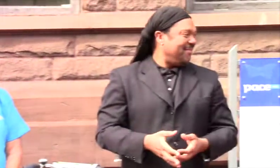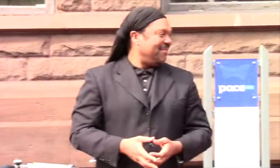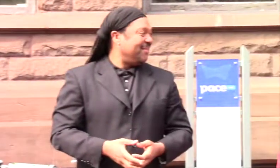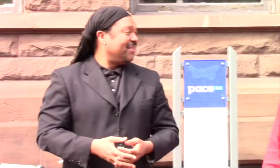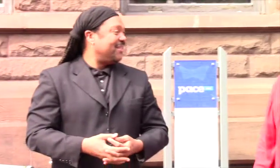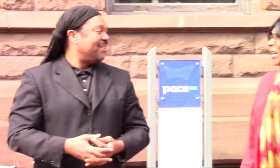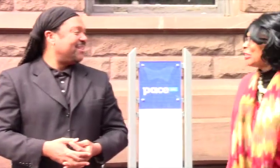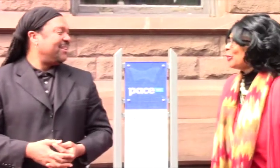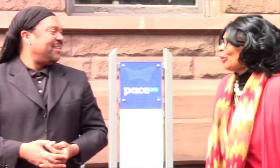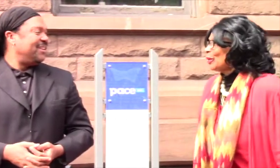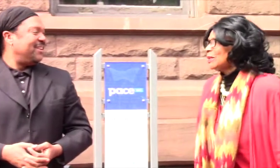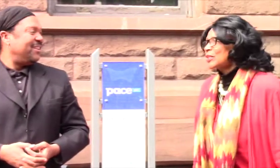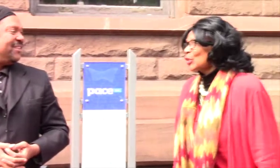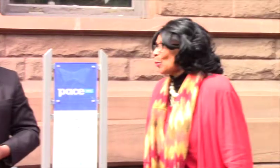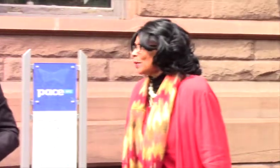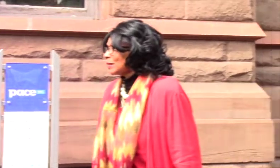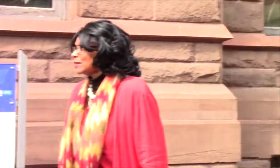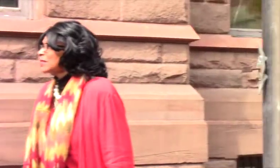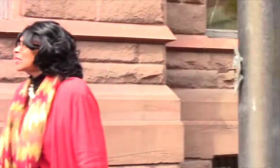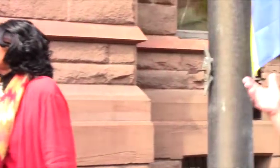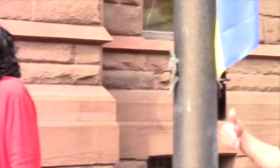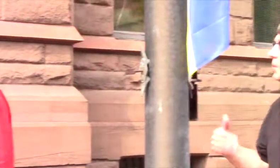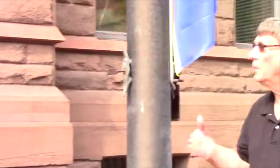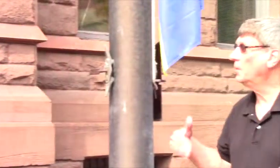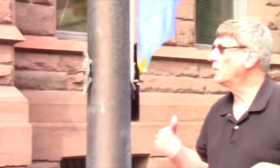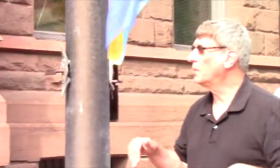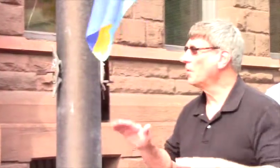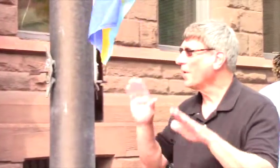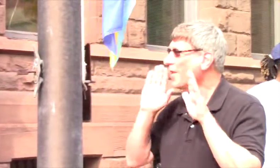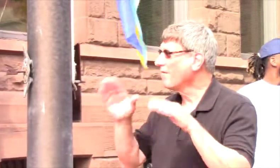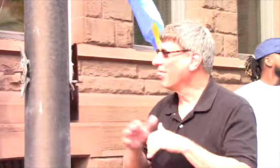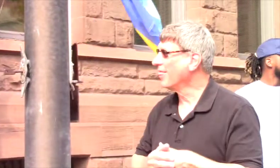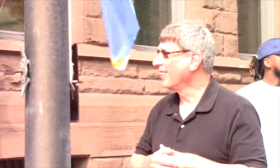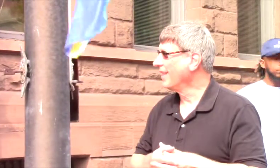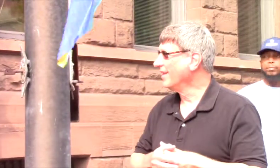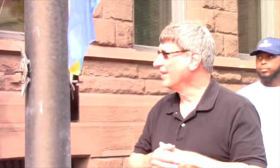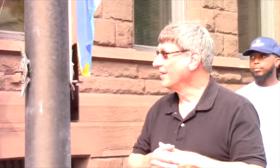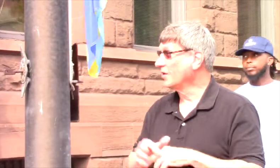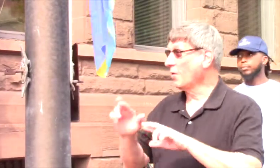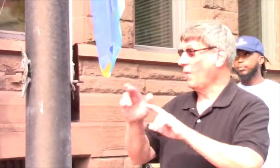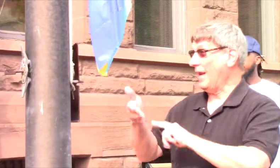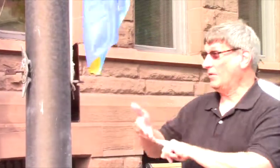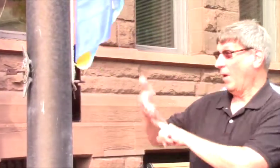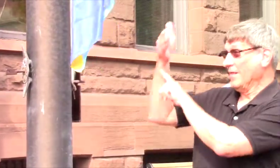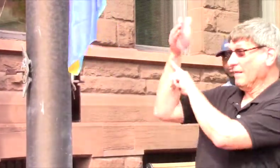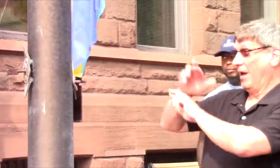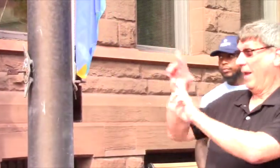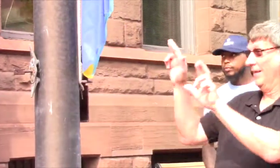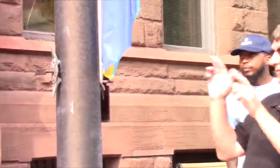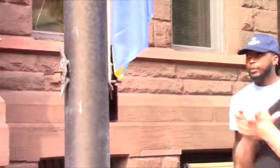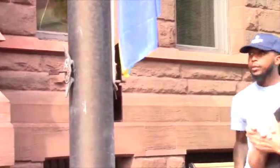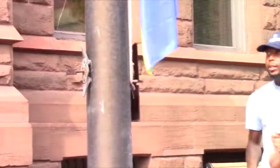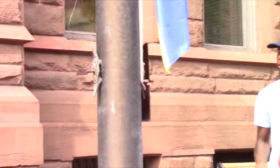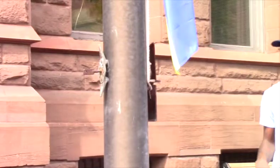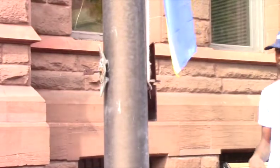Thank you all so much. This is wonderful. Let's raise the flag. That's right.